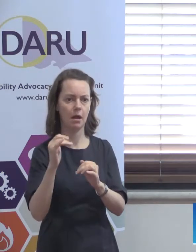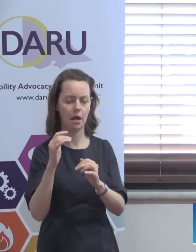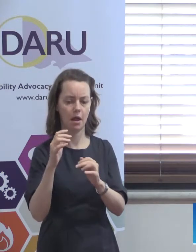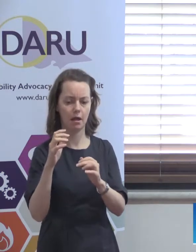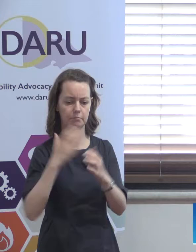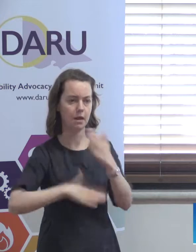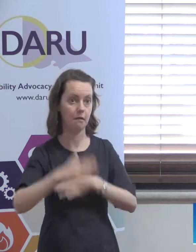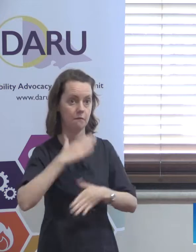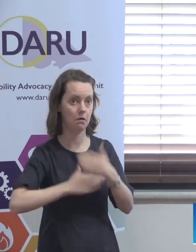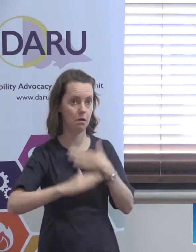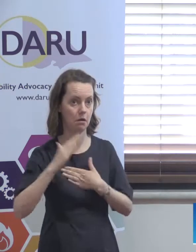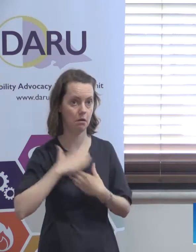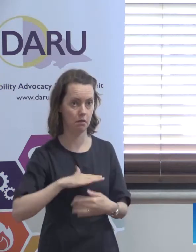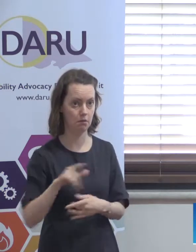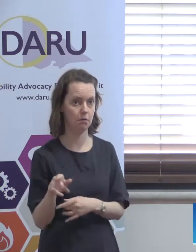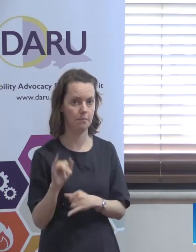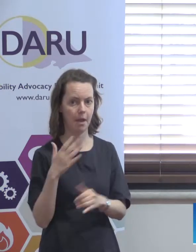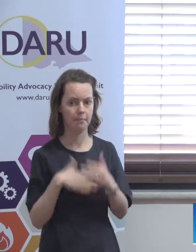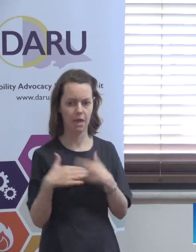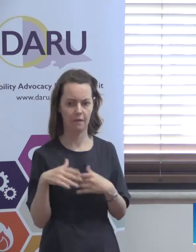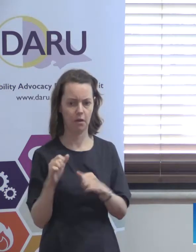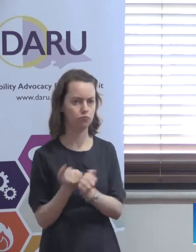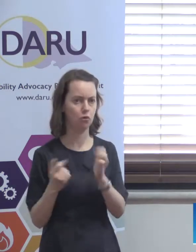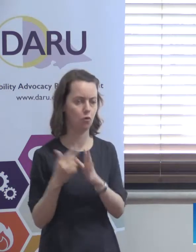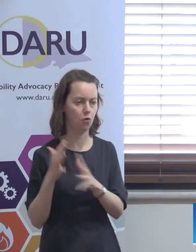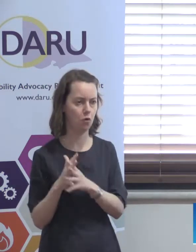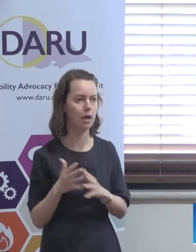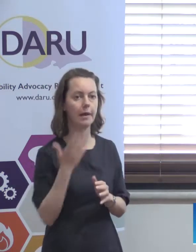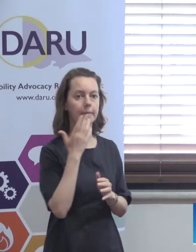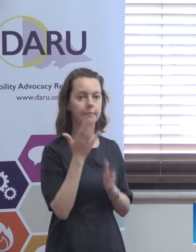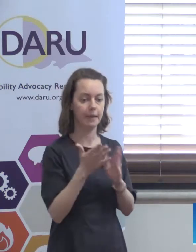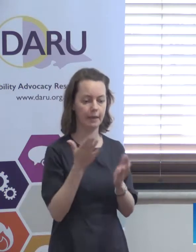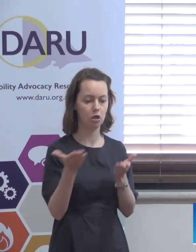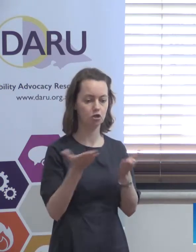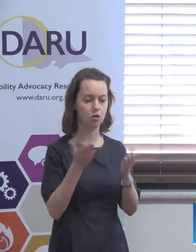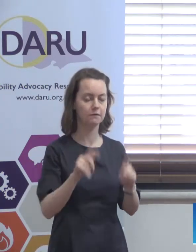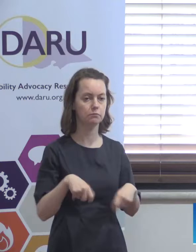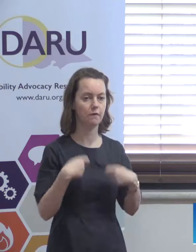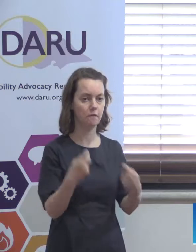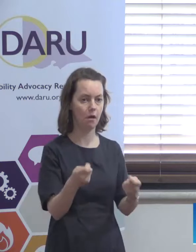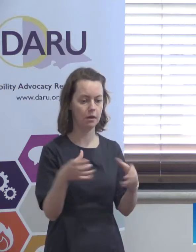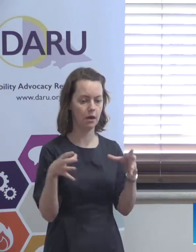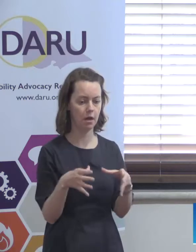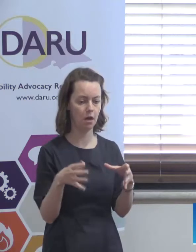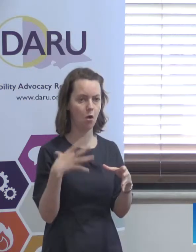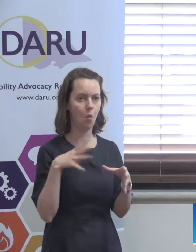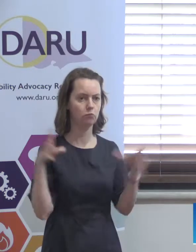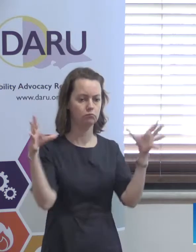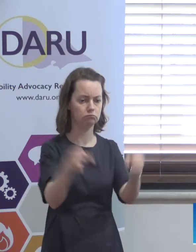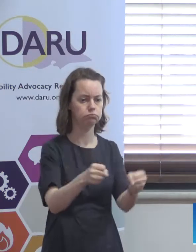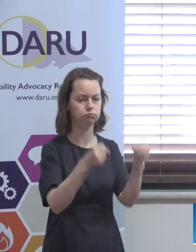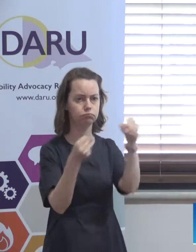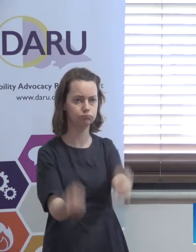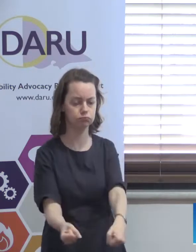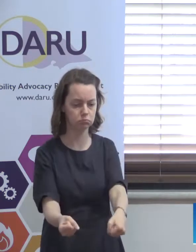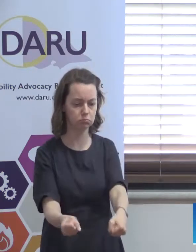So organisations will still have to, if a service provider in Victoria wants to use restrictive practices, they have